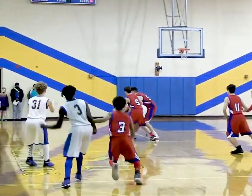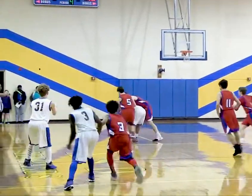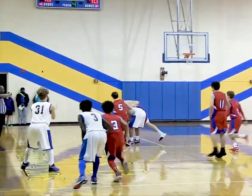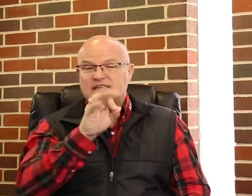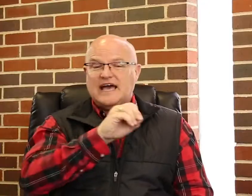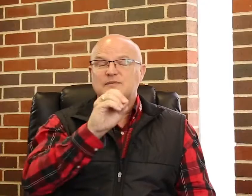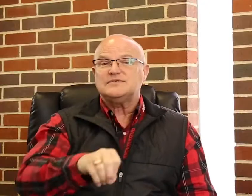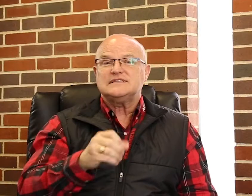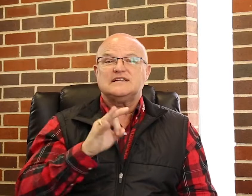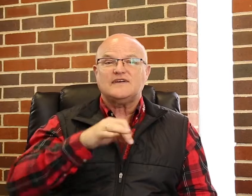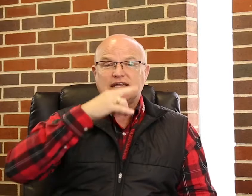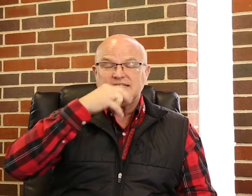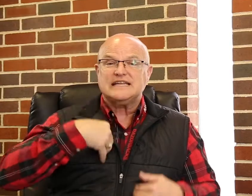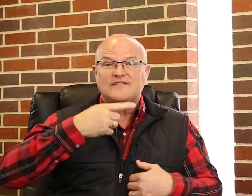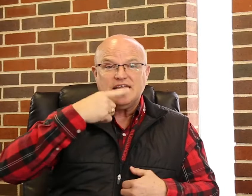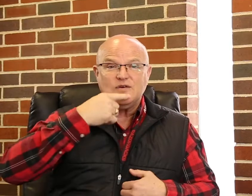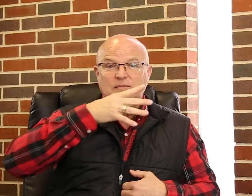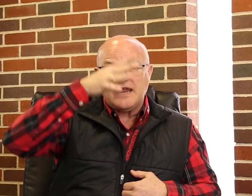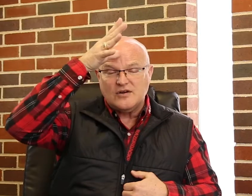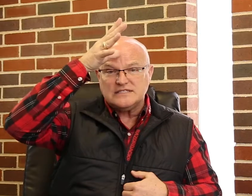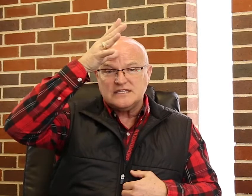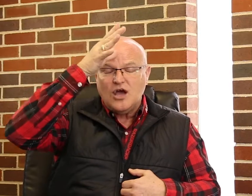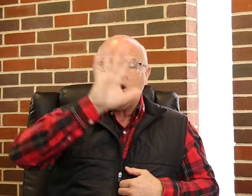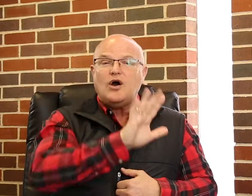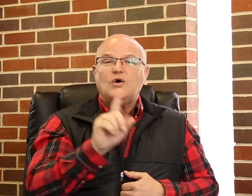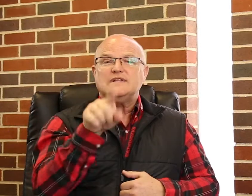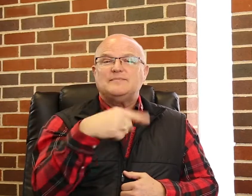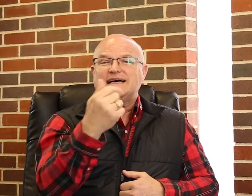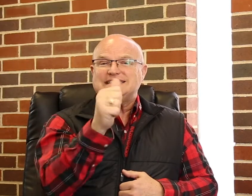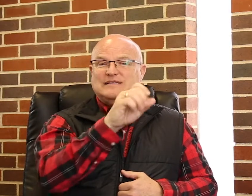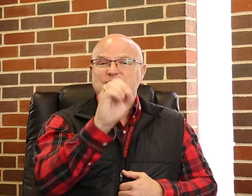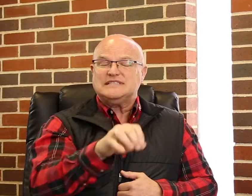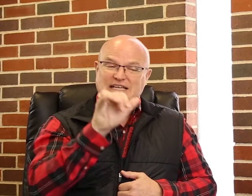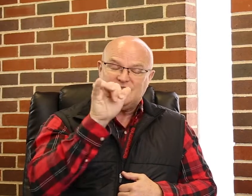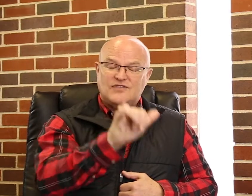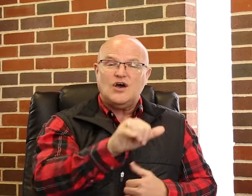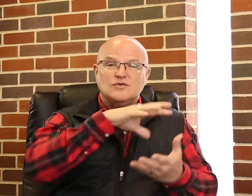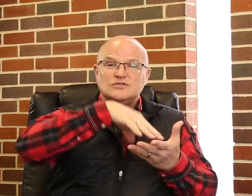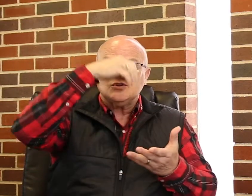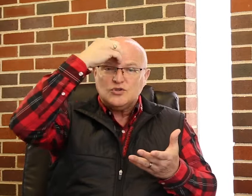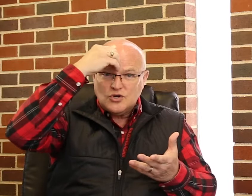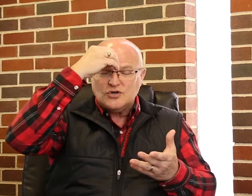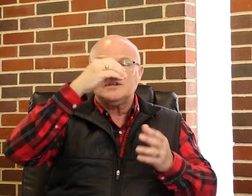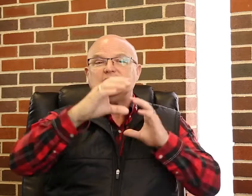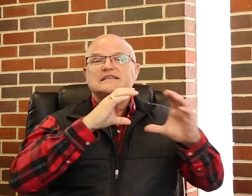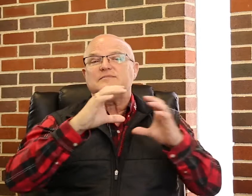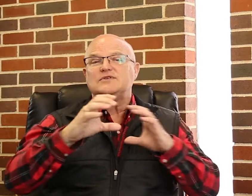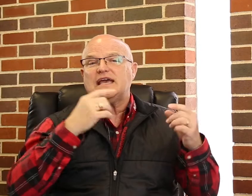The 90% of our kids that have hearing parents, only about 10% of those learn to communicate